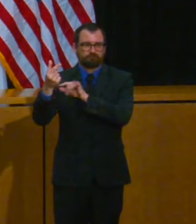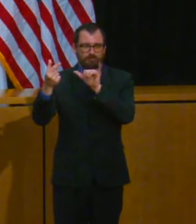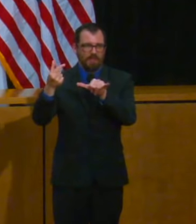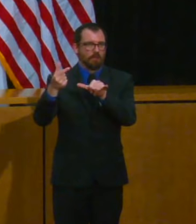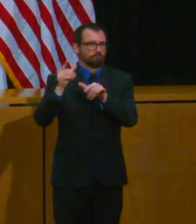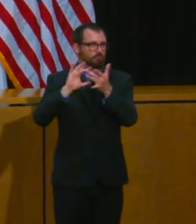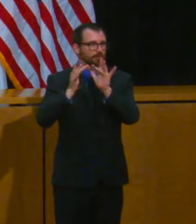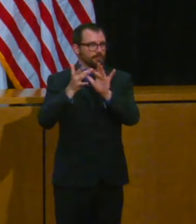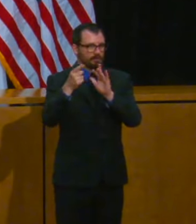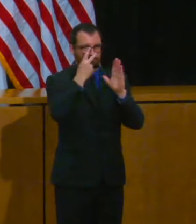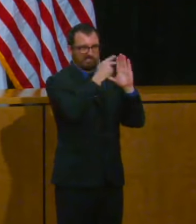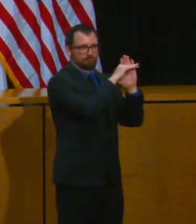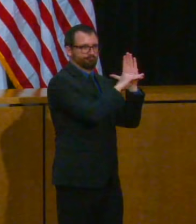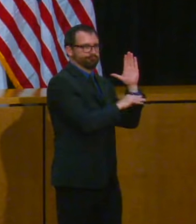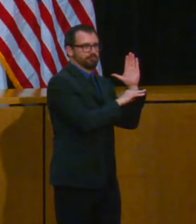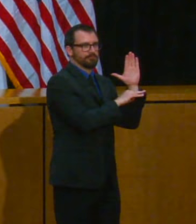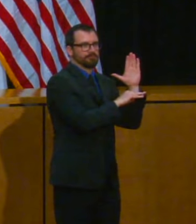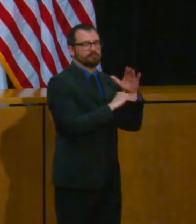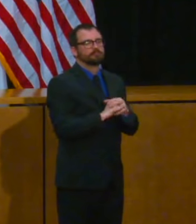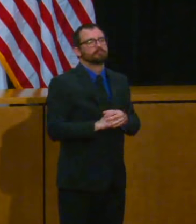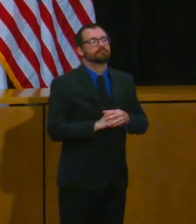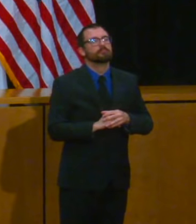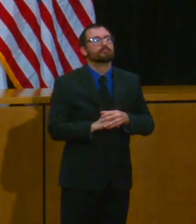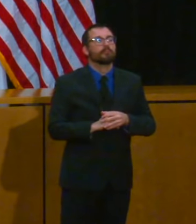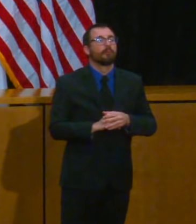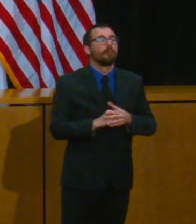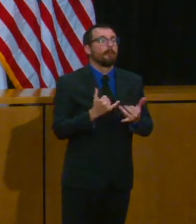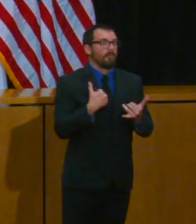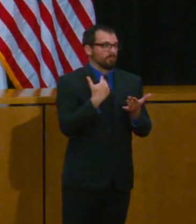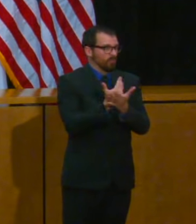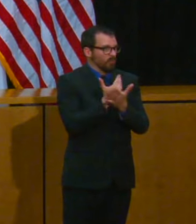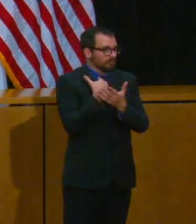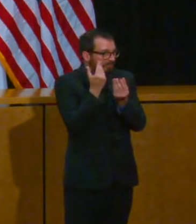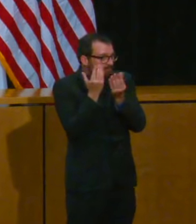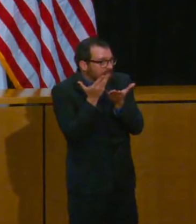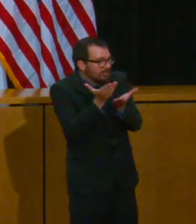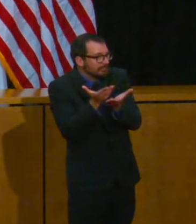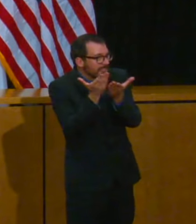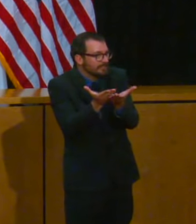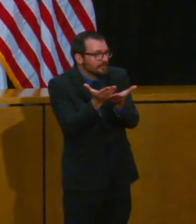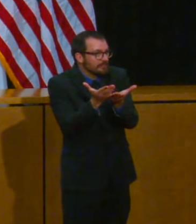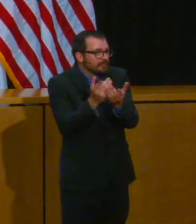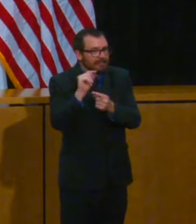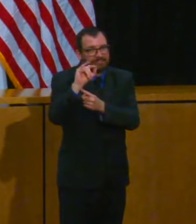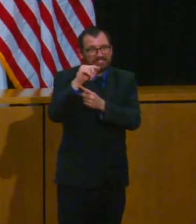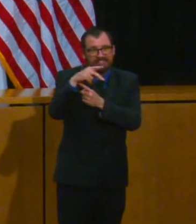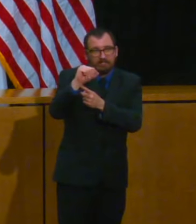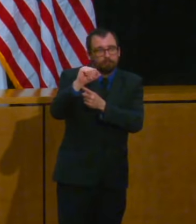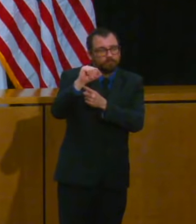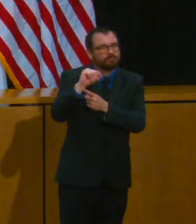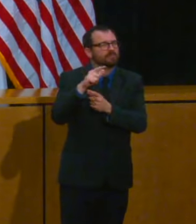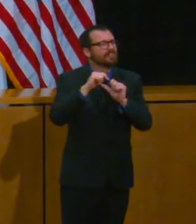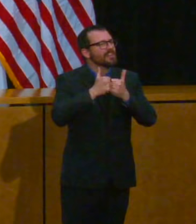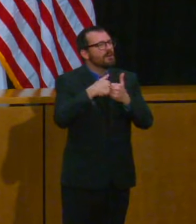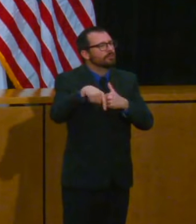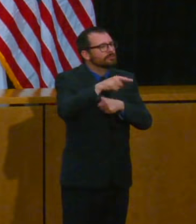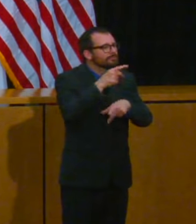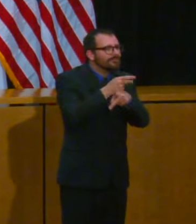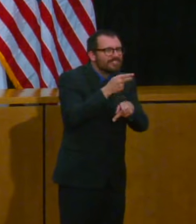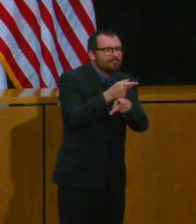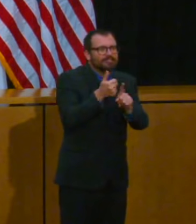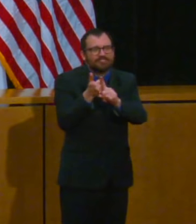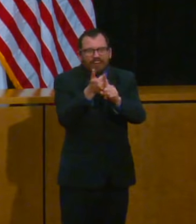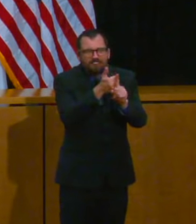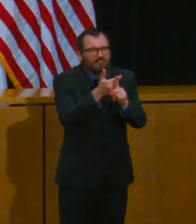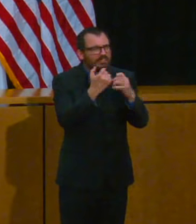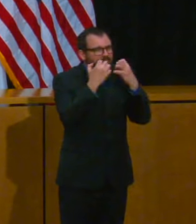to take care of yourself your friends and your family and it's difficult to take care of others if